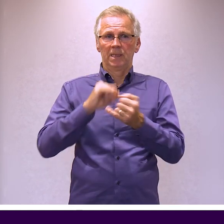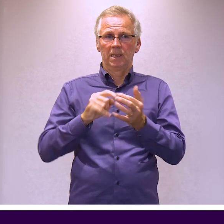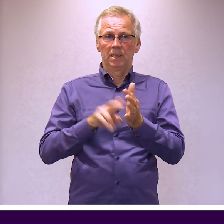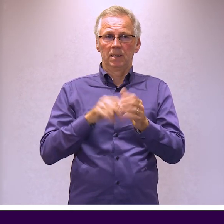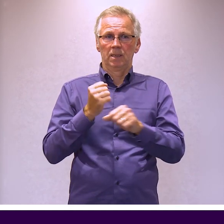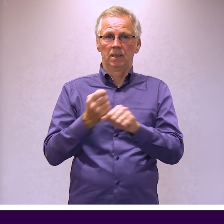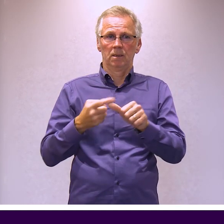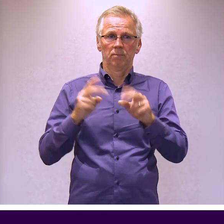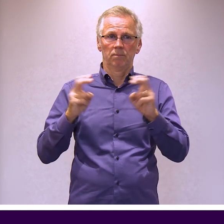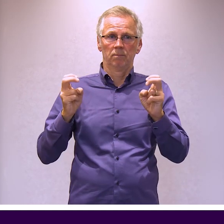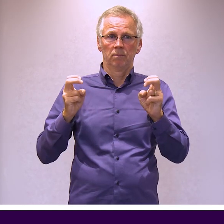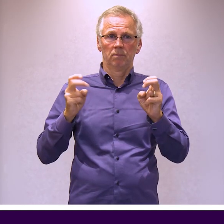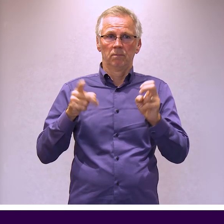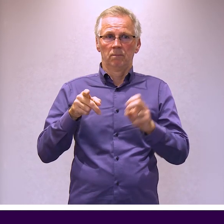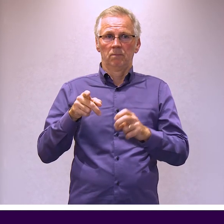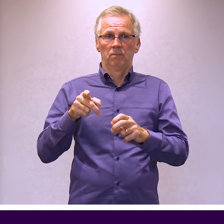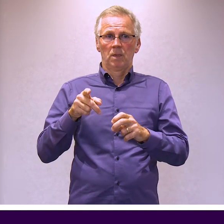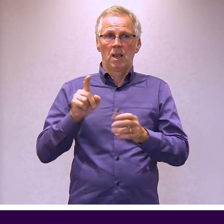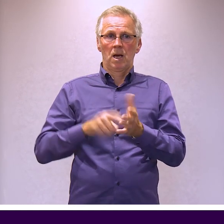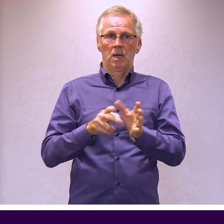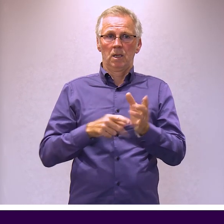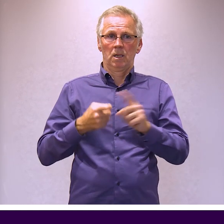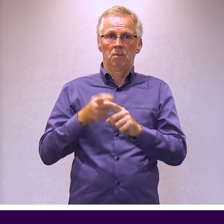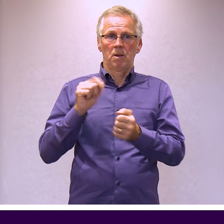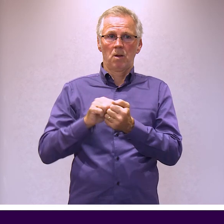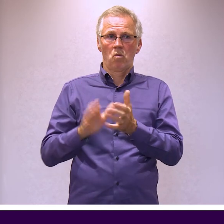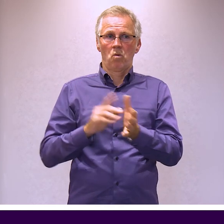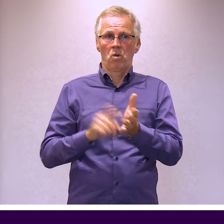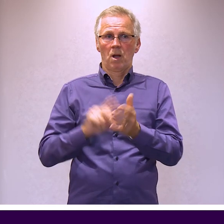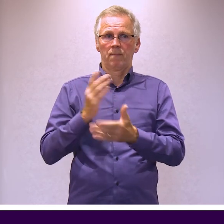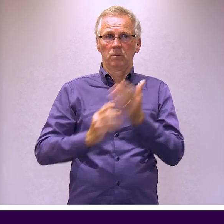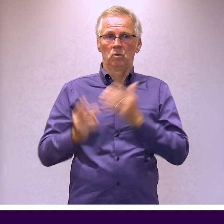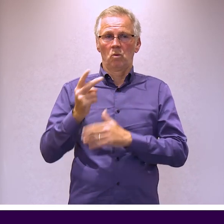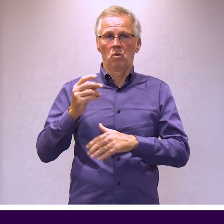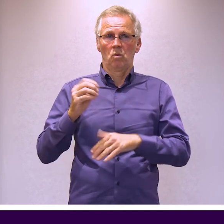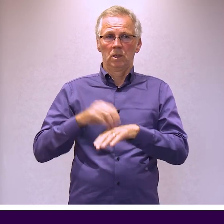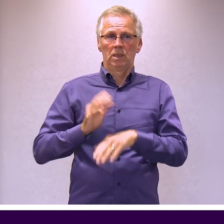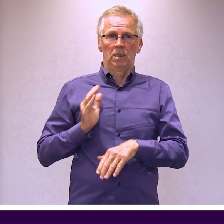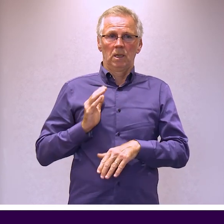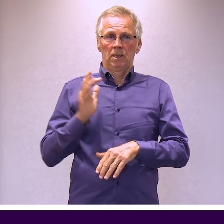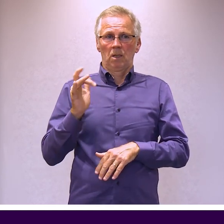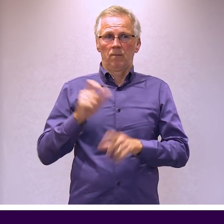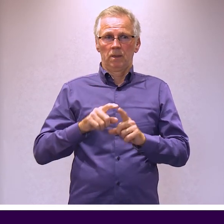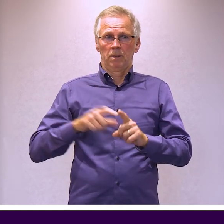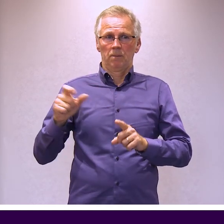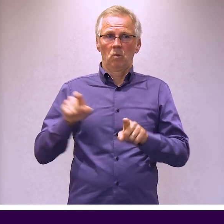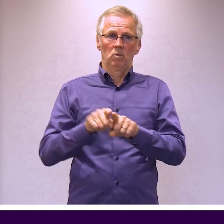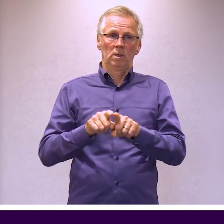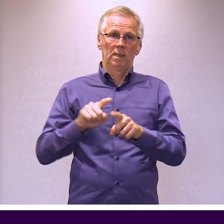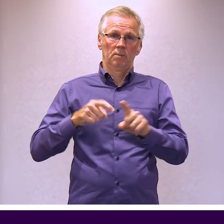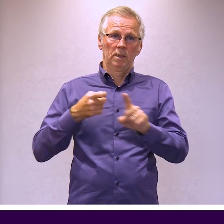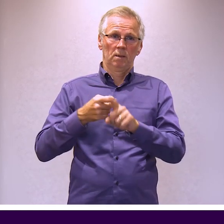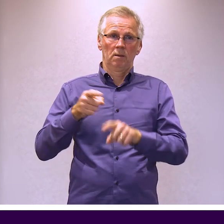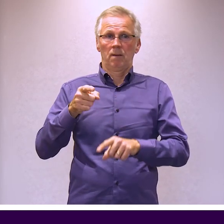Sleeping Senga is on Atlantic Memorial Hall at 2.30pm on Sunday 10th December